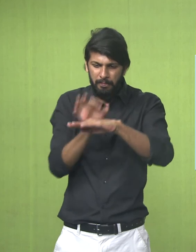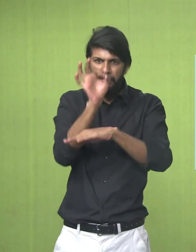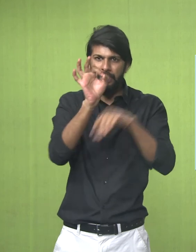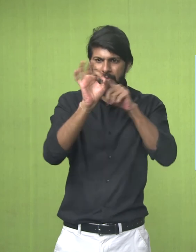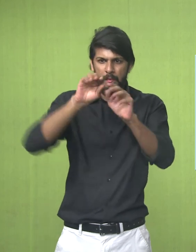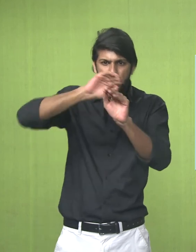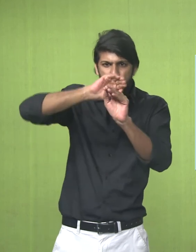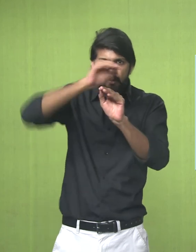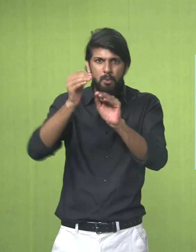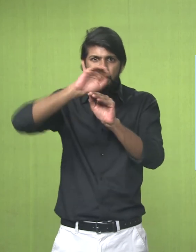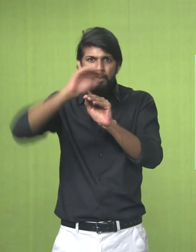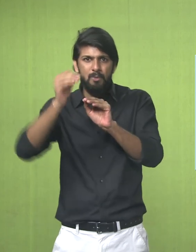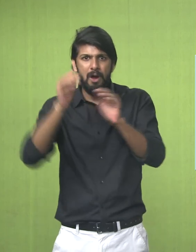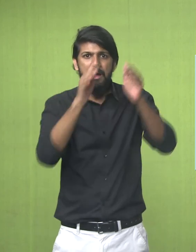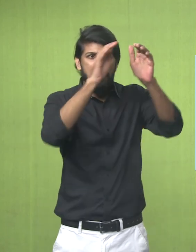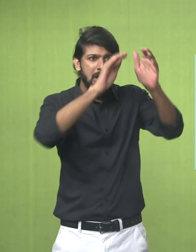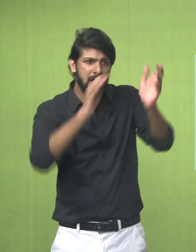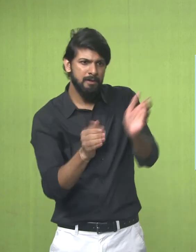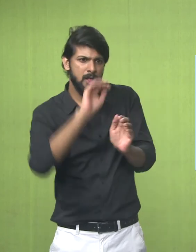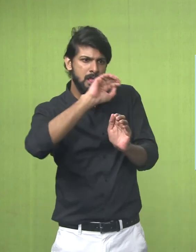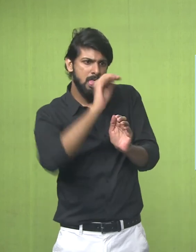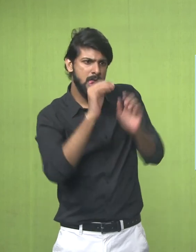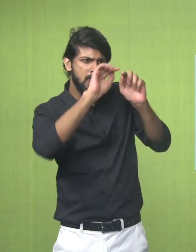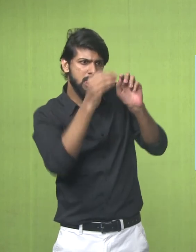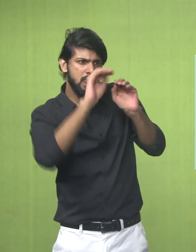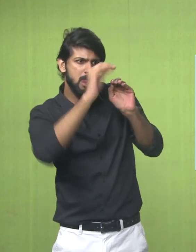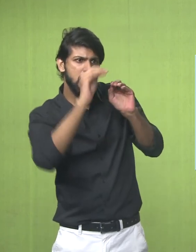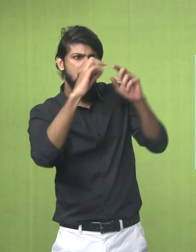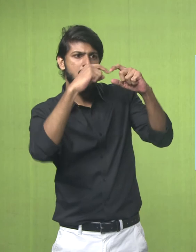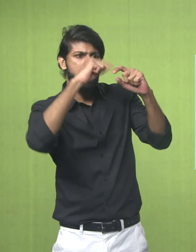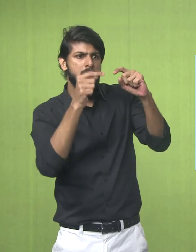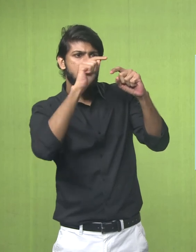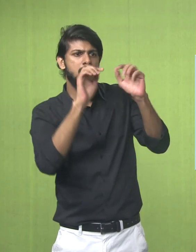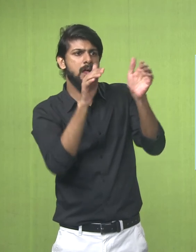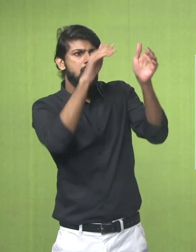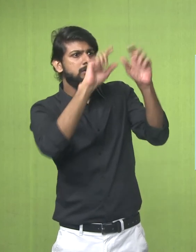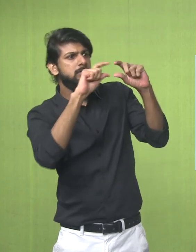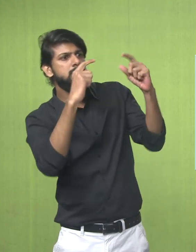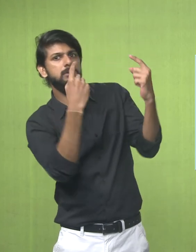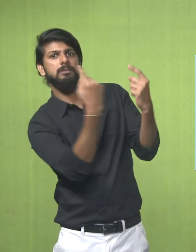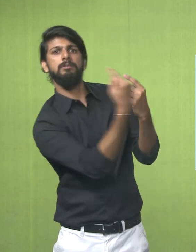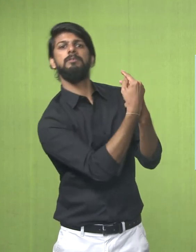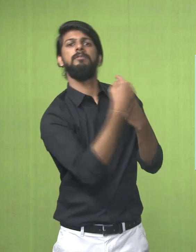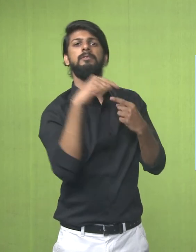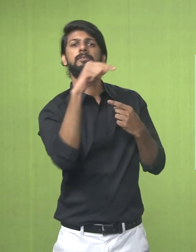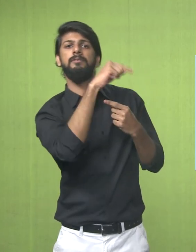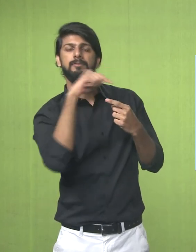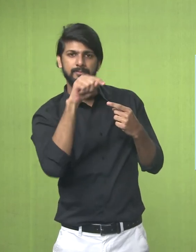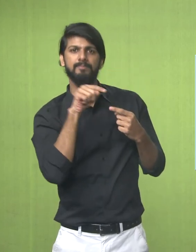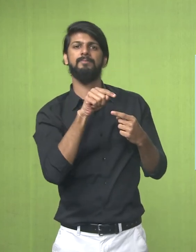Tall And Small Jar And Also The Fish Scale Design Which Has Been Beautifully Depicted On